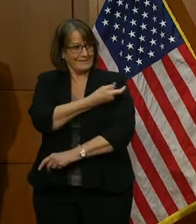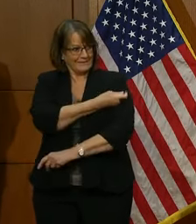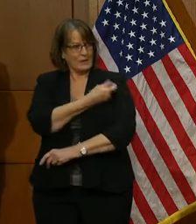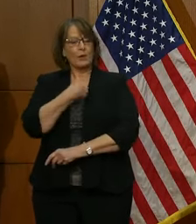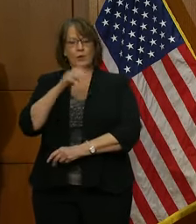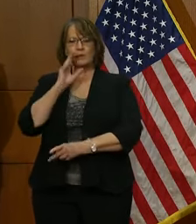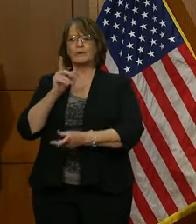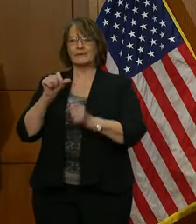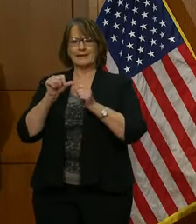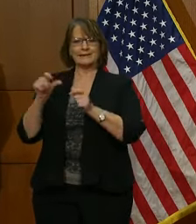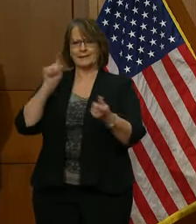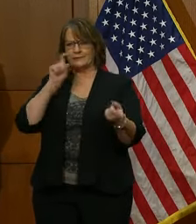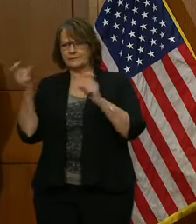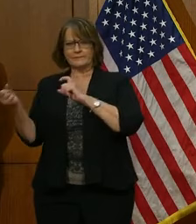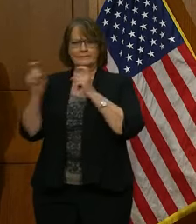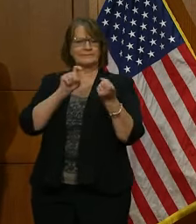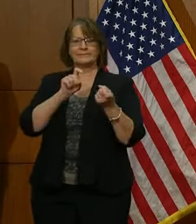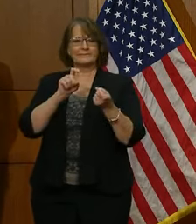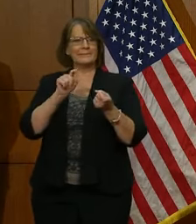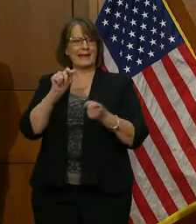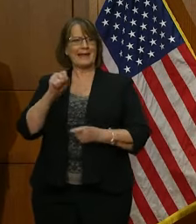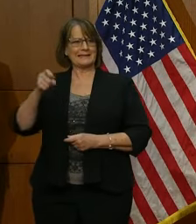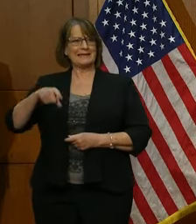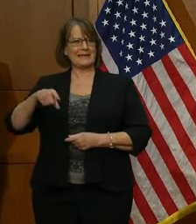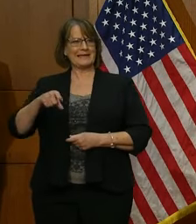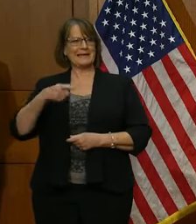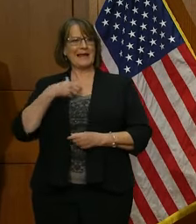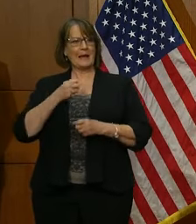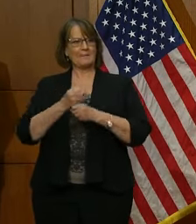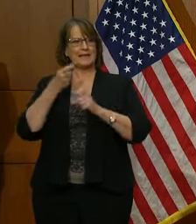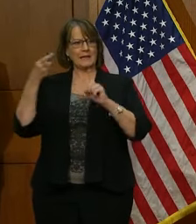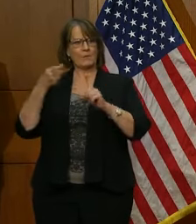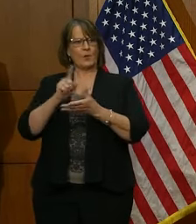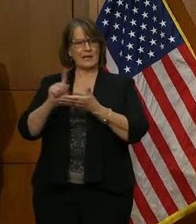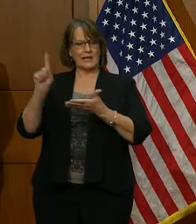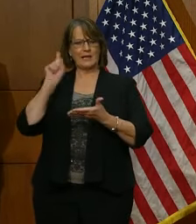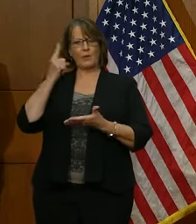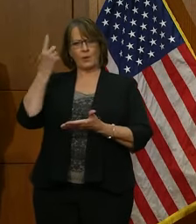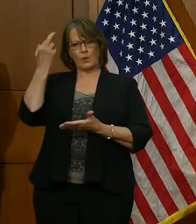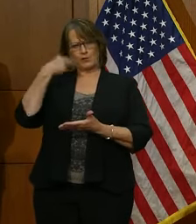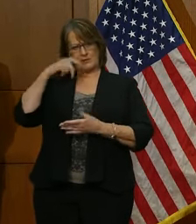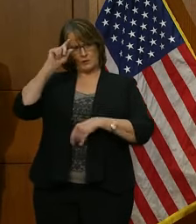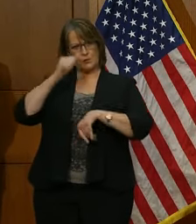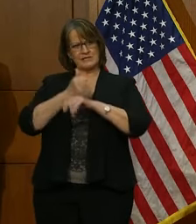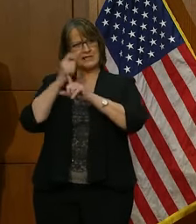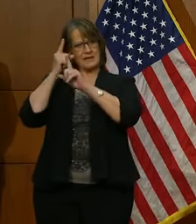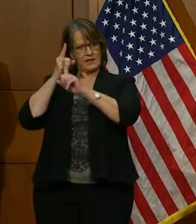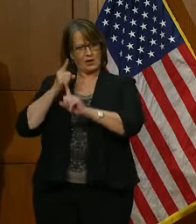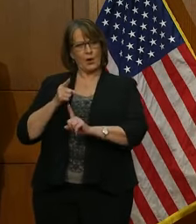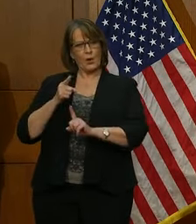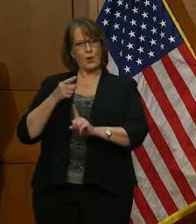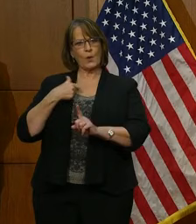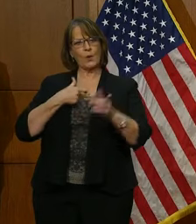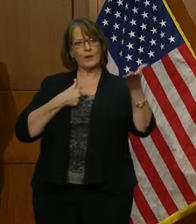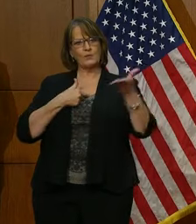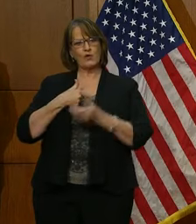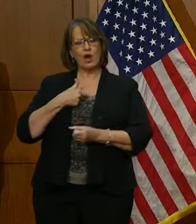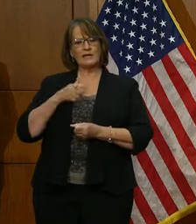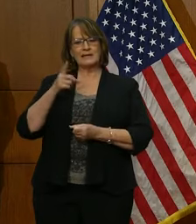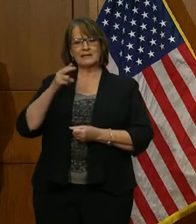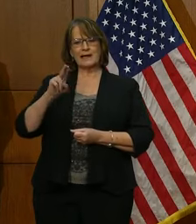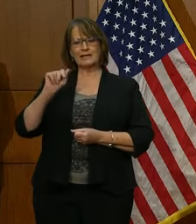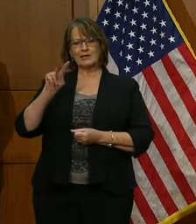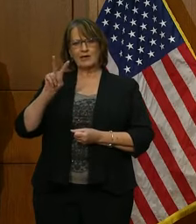modify the point I made last week and one of the reasons why we set these goals, we brought in Dr. Avola, we've